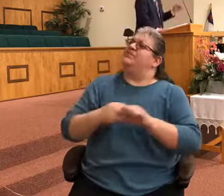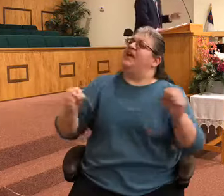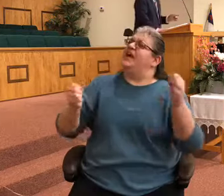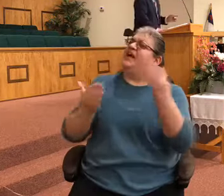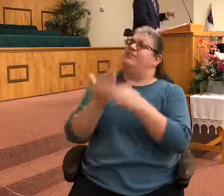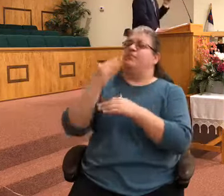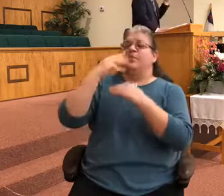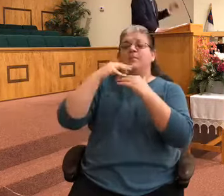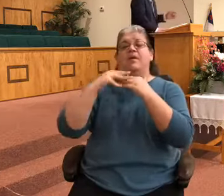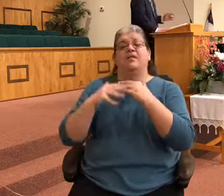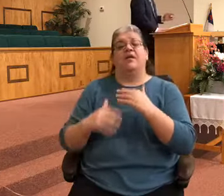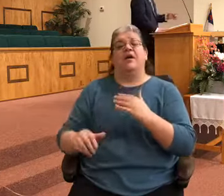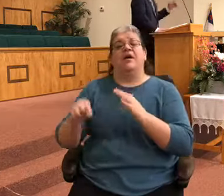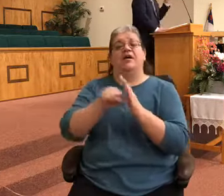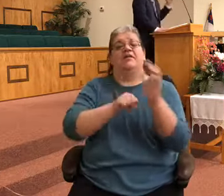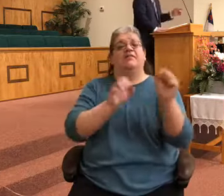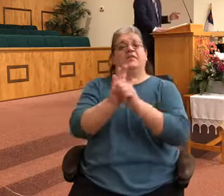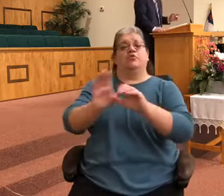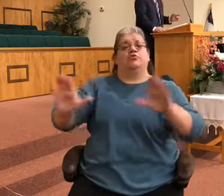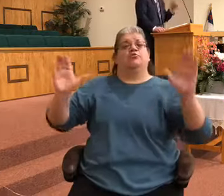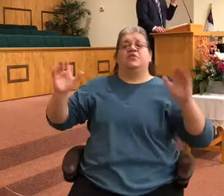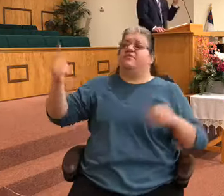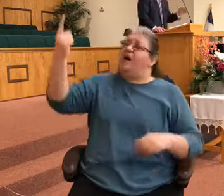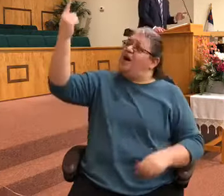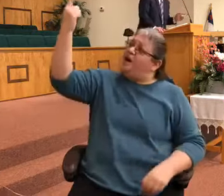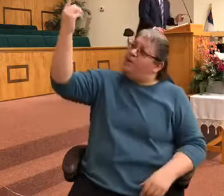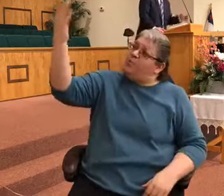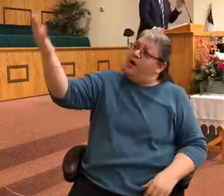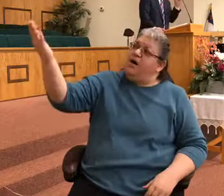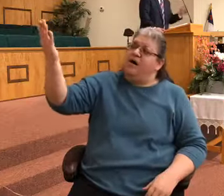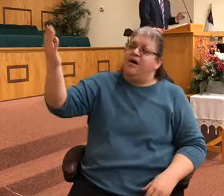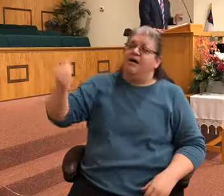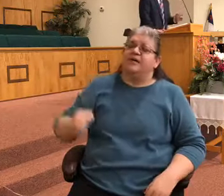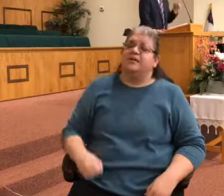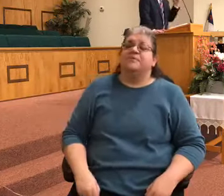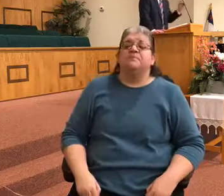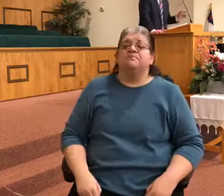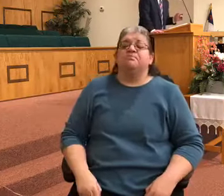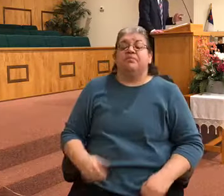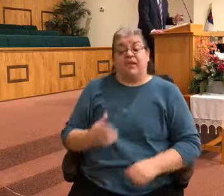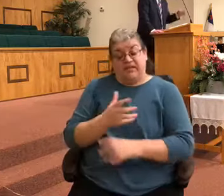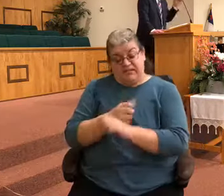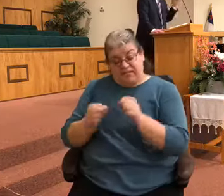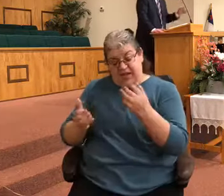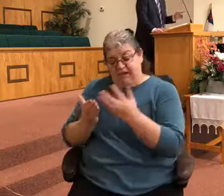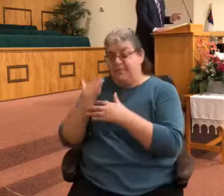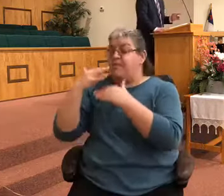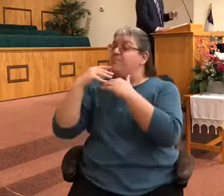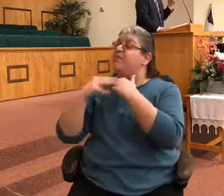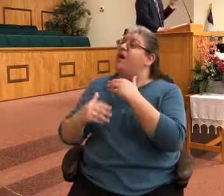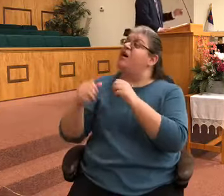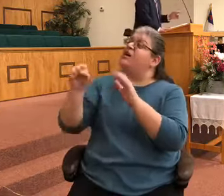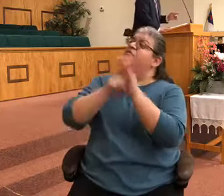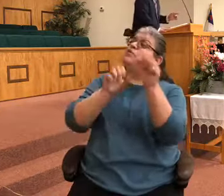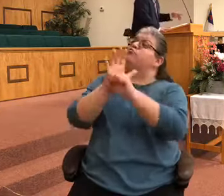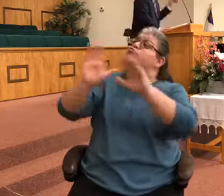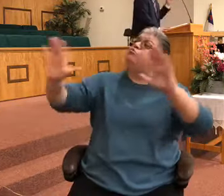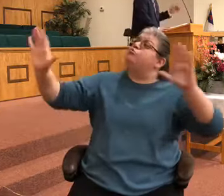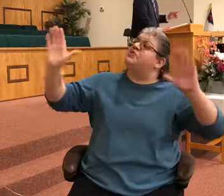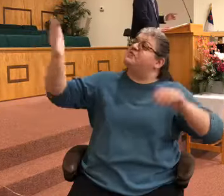of the crucify one all hail to